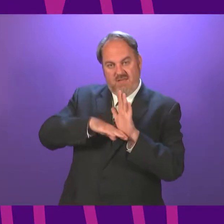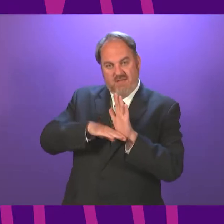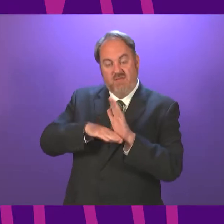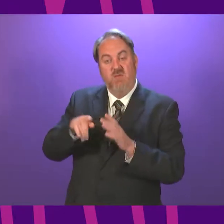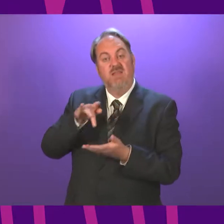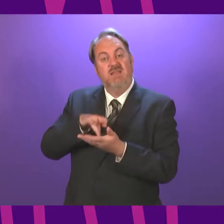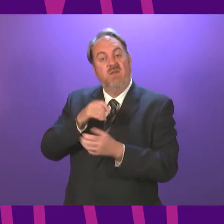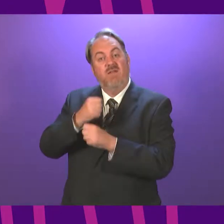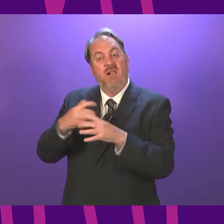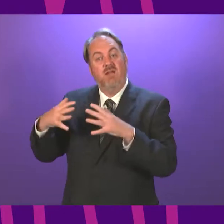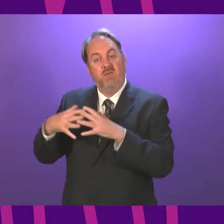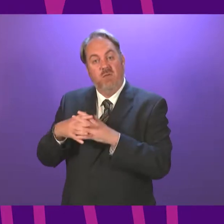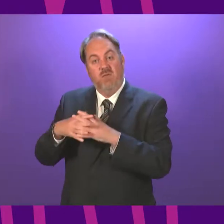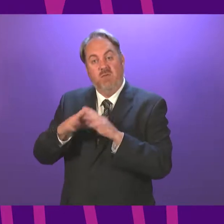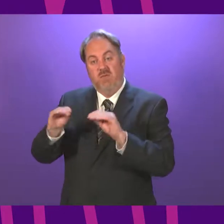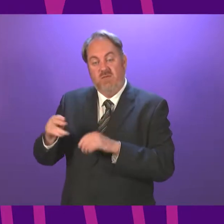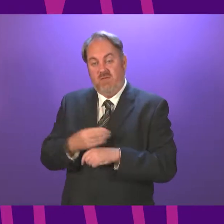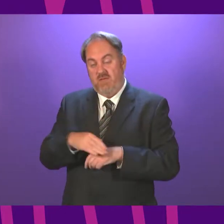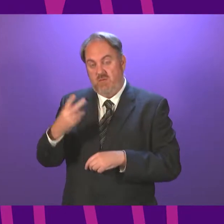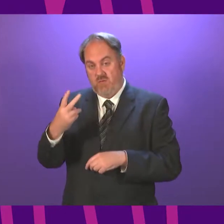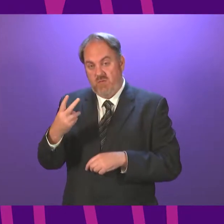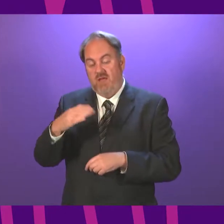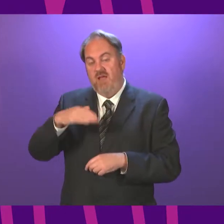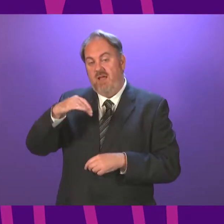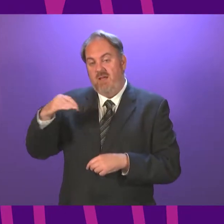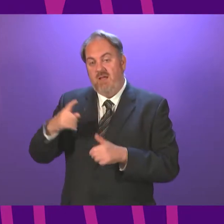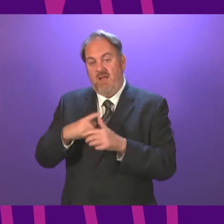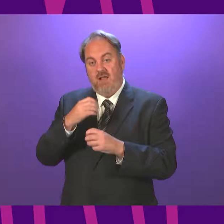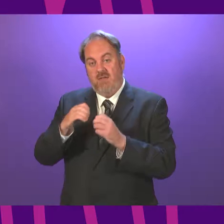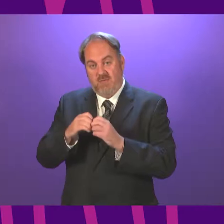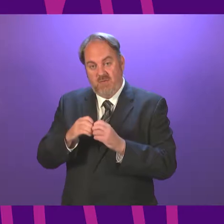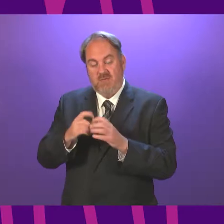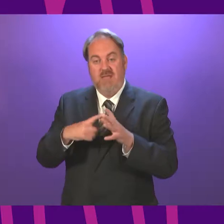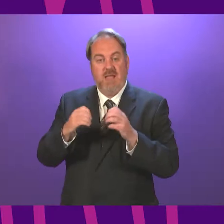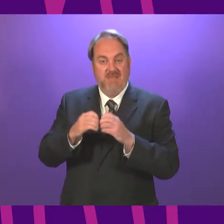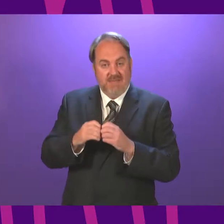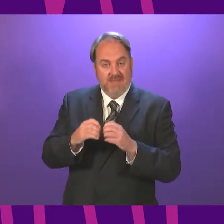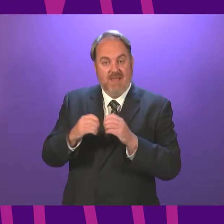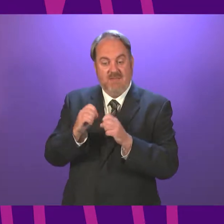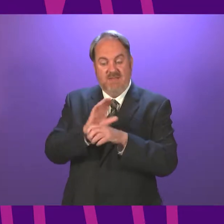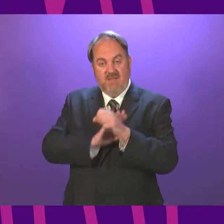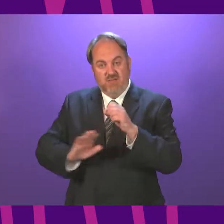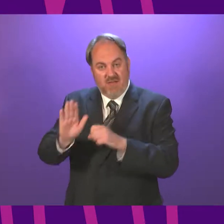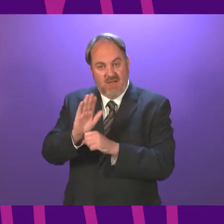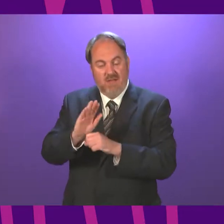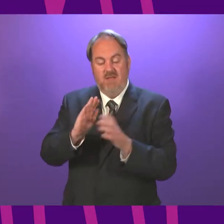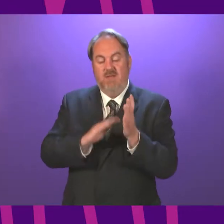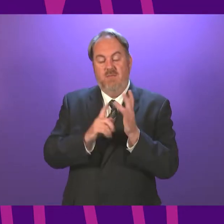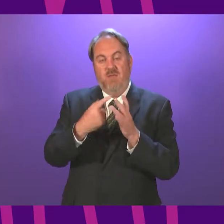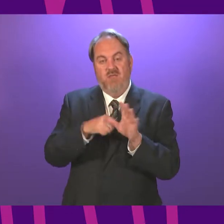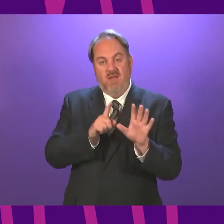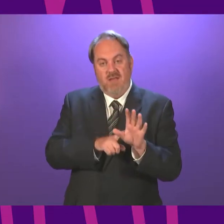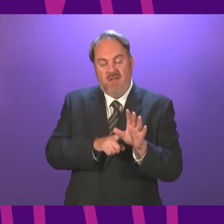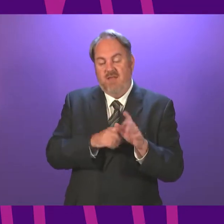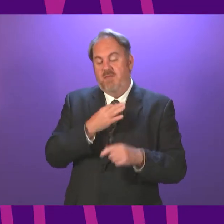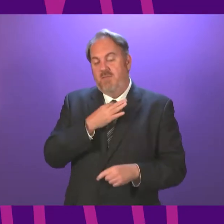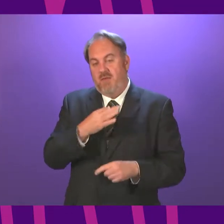City of Glasgow. Moving on to Level 1, Highland, Argylland Butte, Aberdeen City, Aberdeenshire, Moray, Angus, Perth and Kinross,